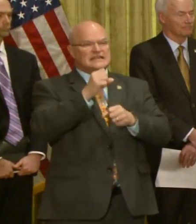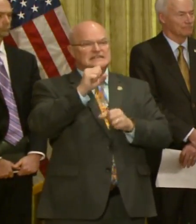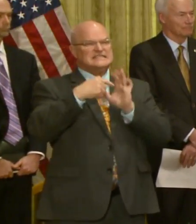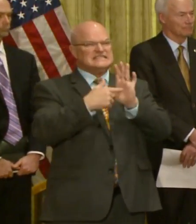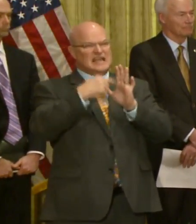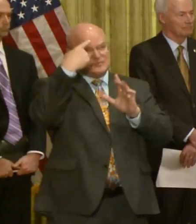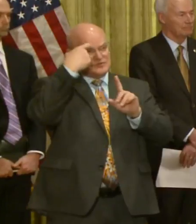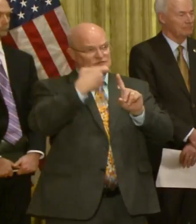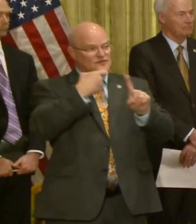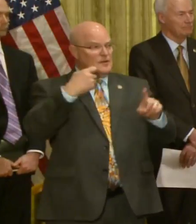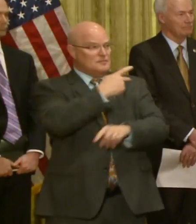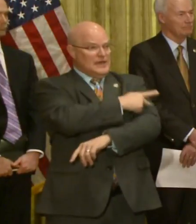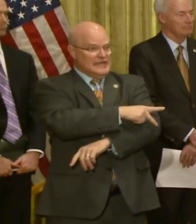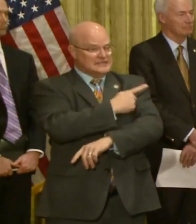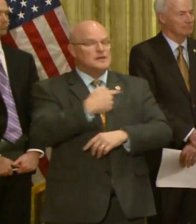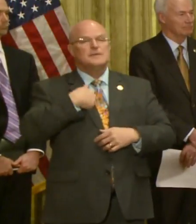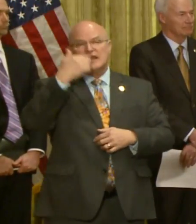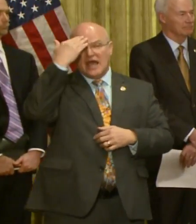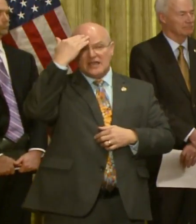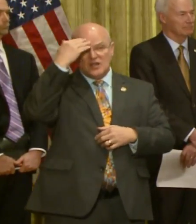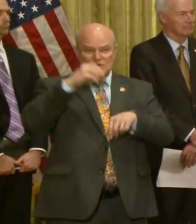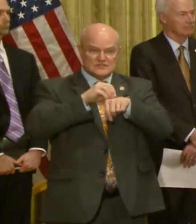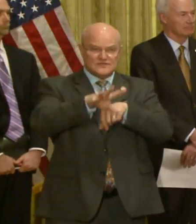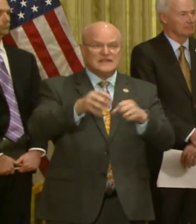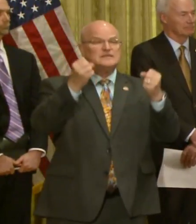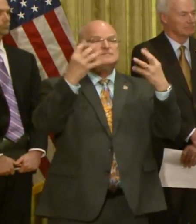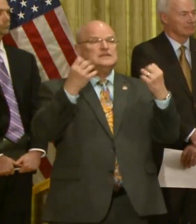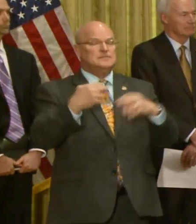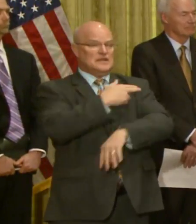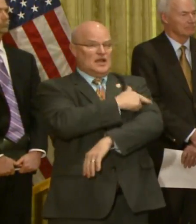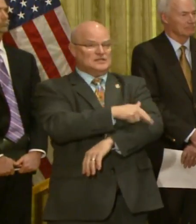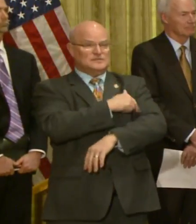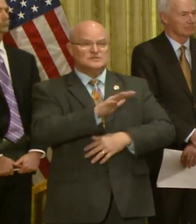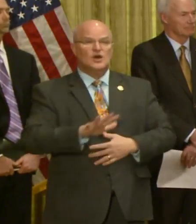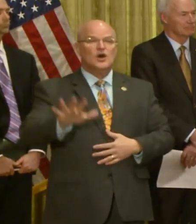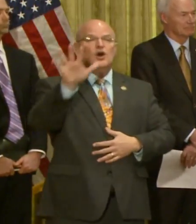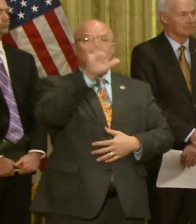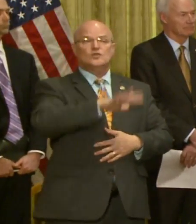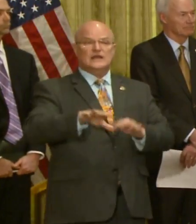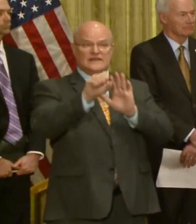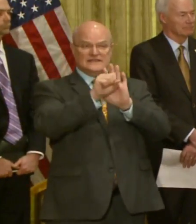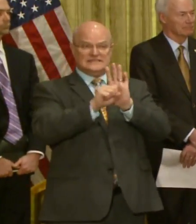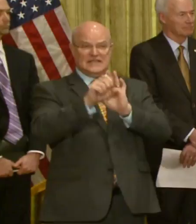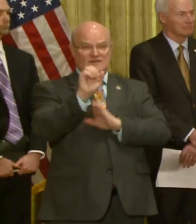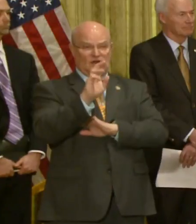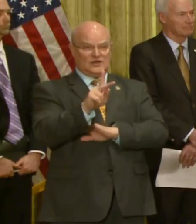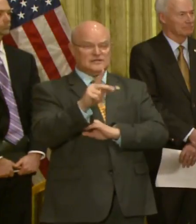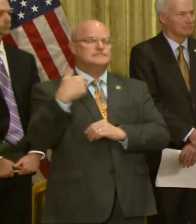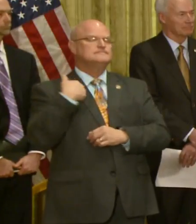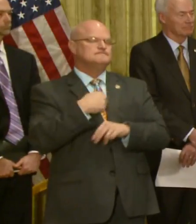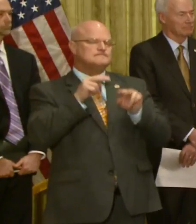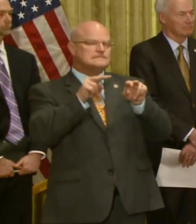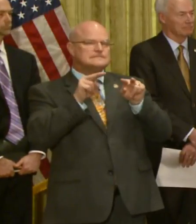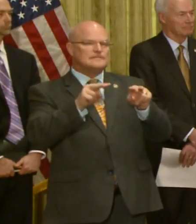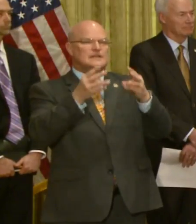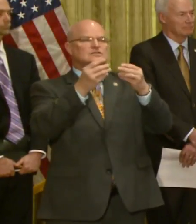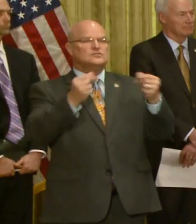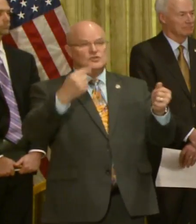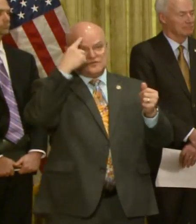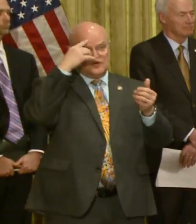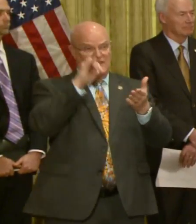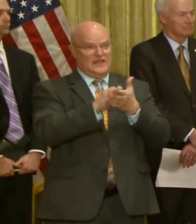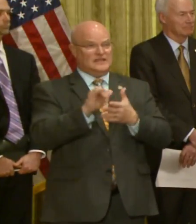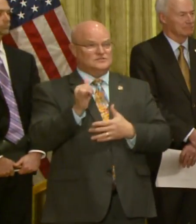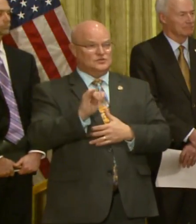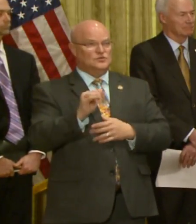But this is an issue that I know is affecting multiple hospitals across the state of Arkansas. And we are looking to a solution for that